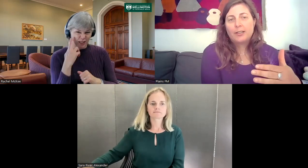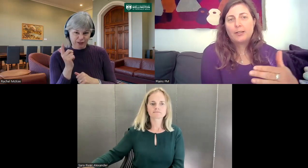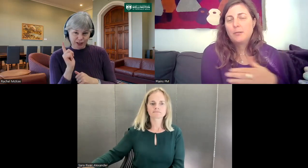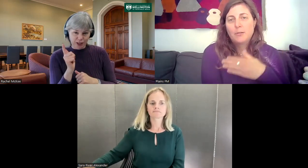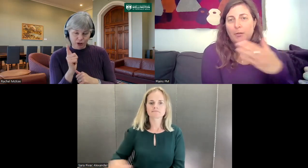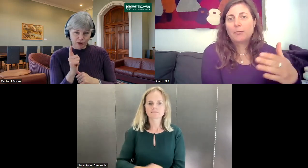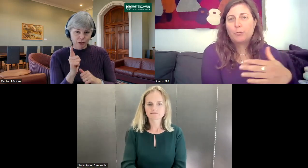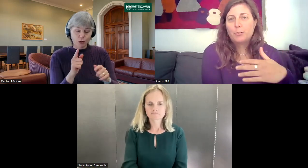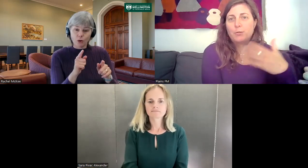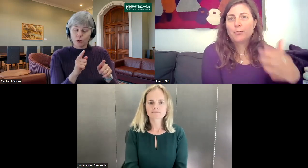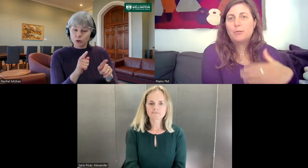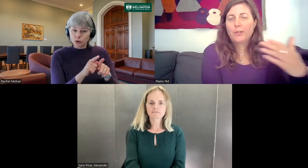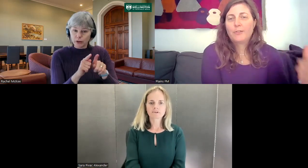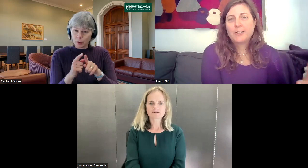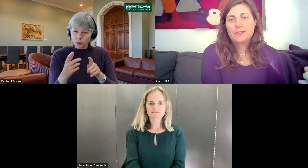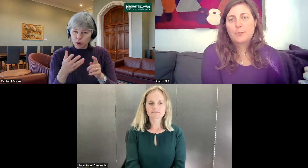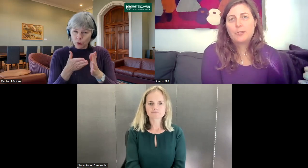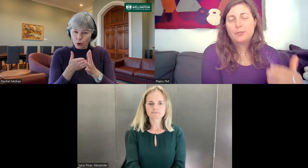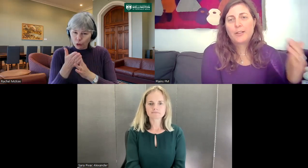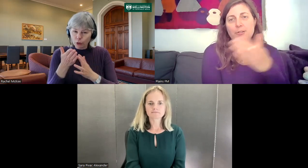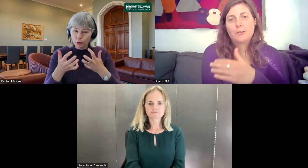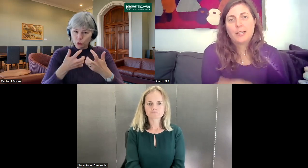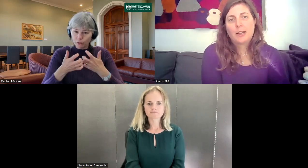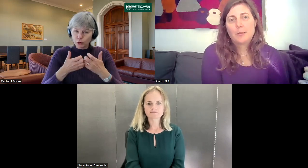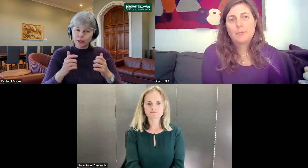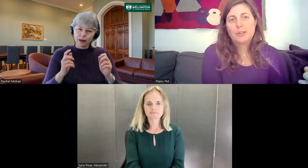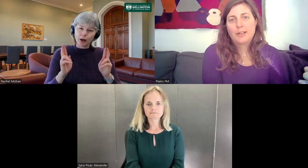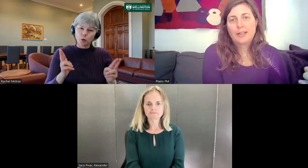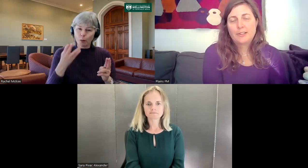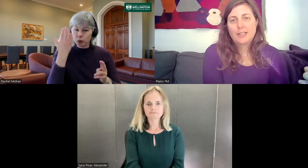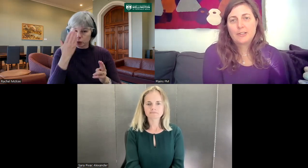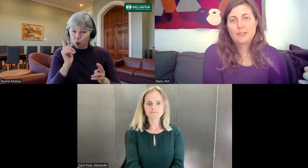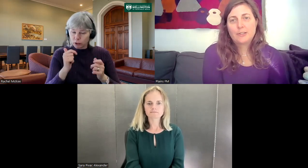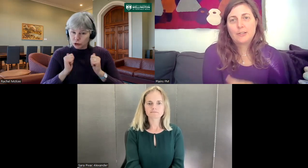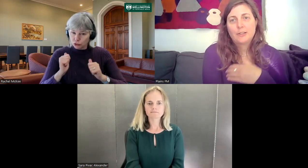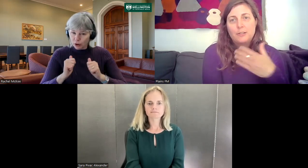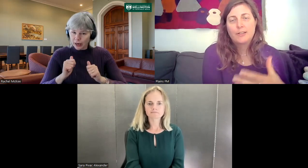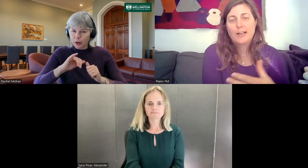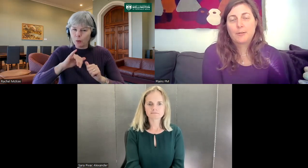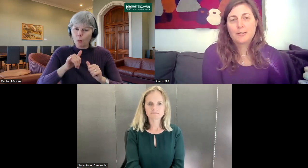through the universities as well? Or do they solely come to learn how to teach sign language?